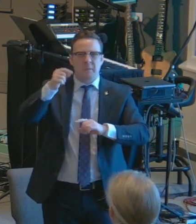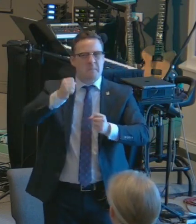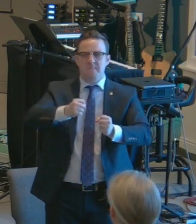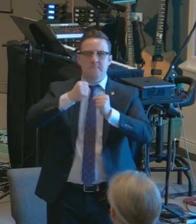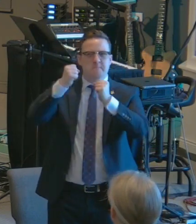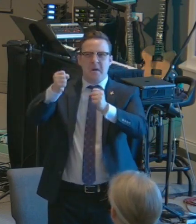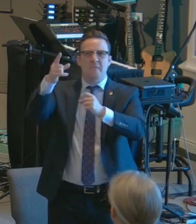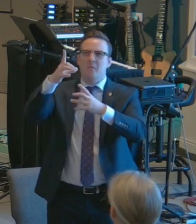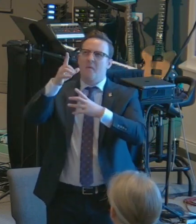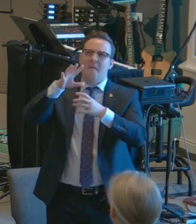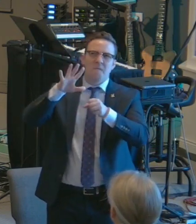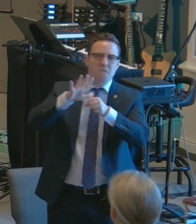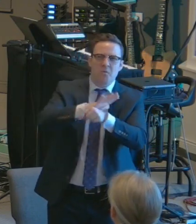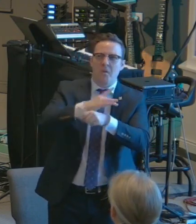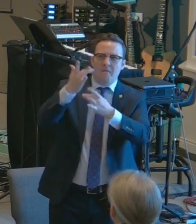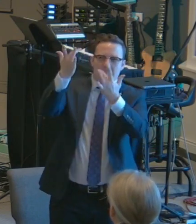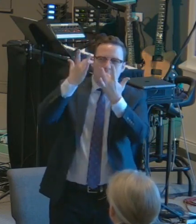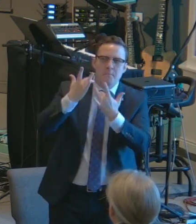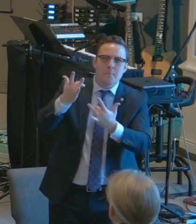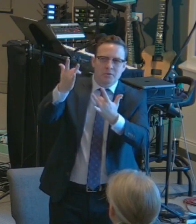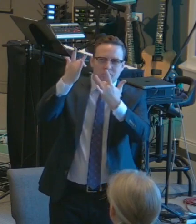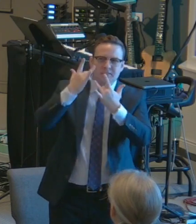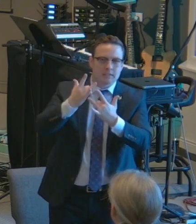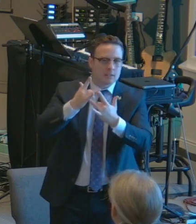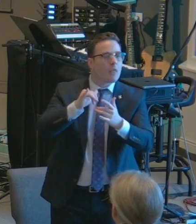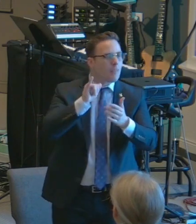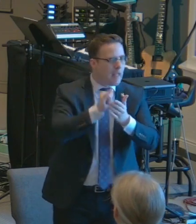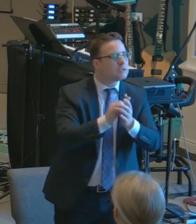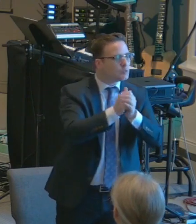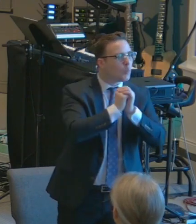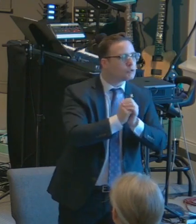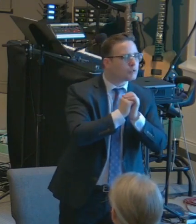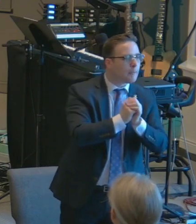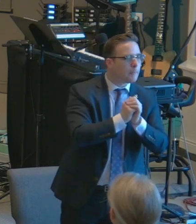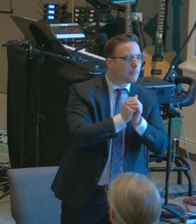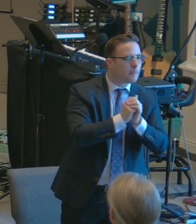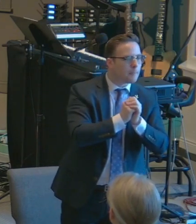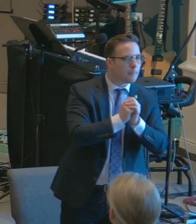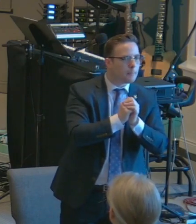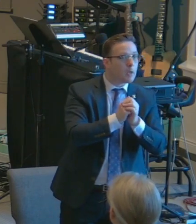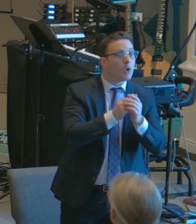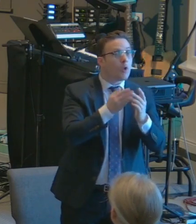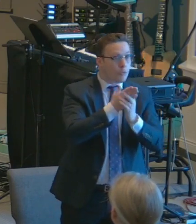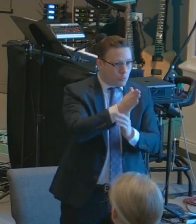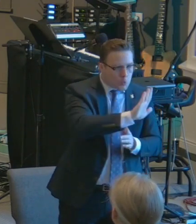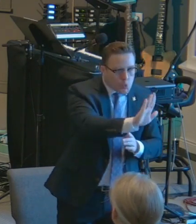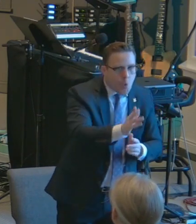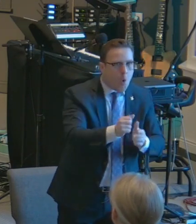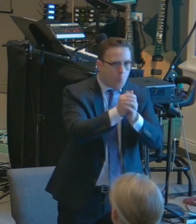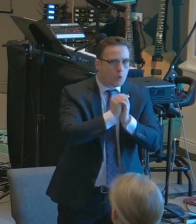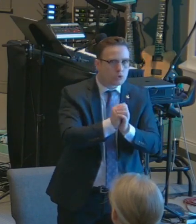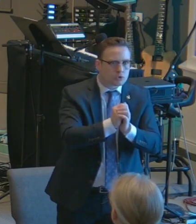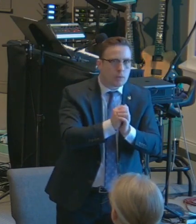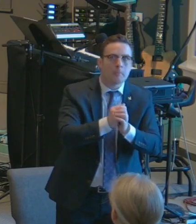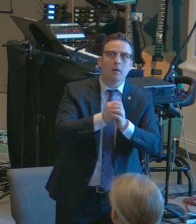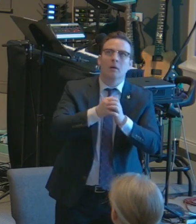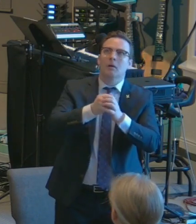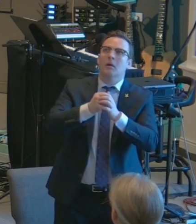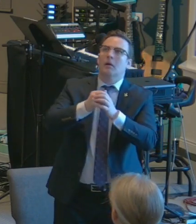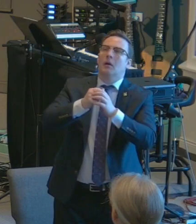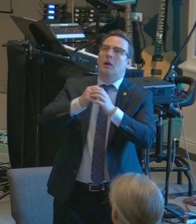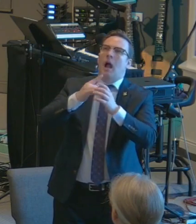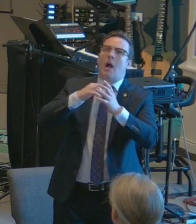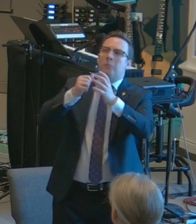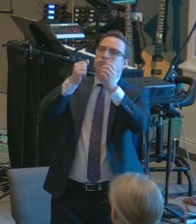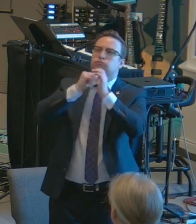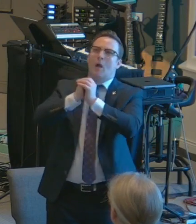and compassionate and merciful and patient he is through our worship. That causes him to